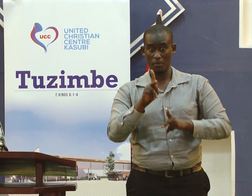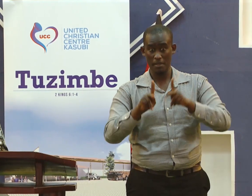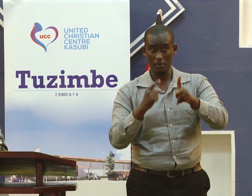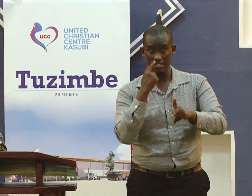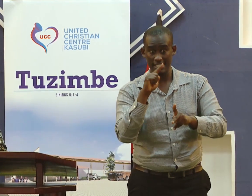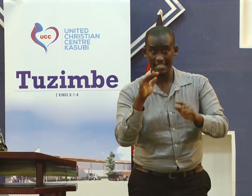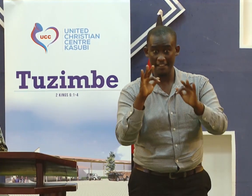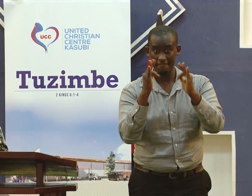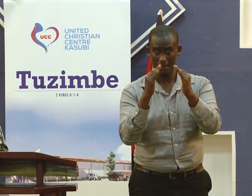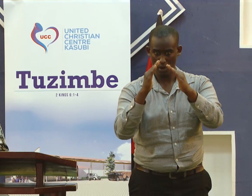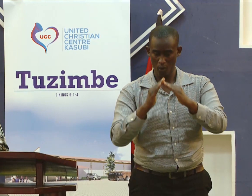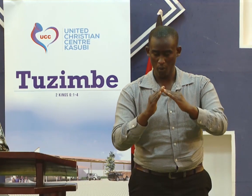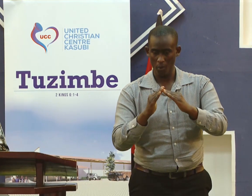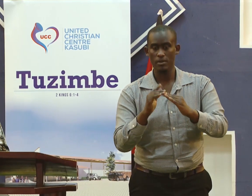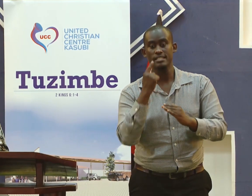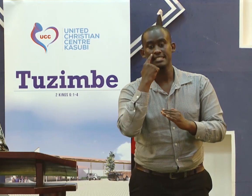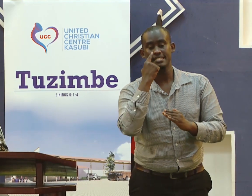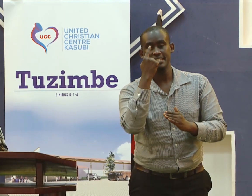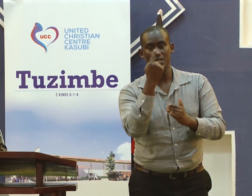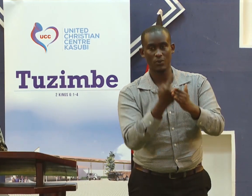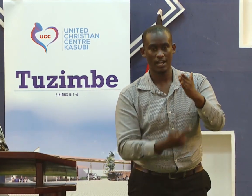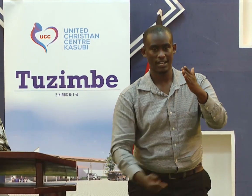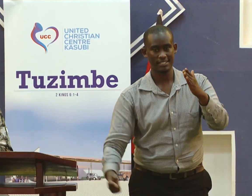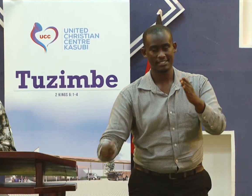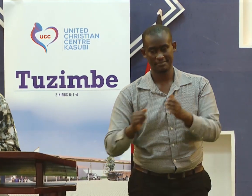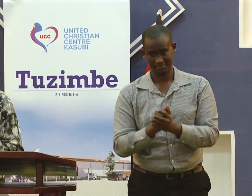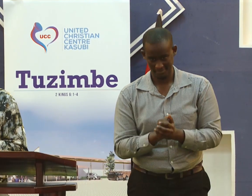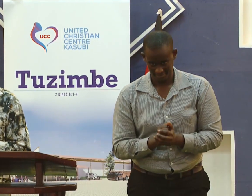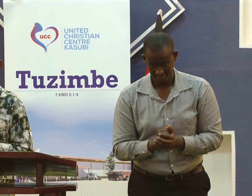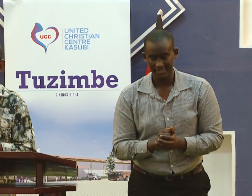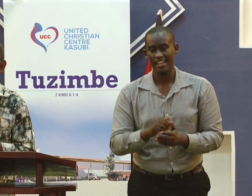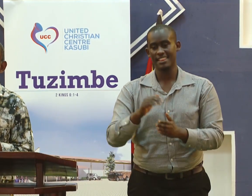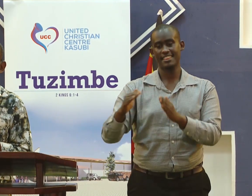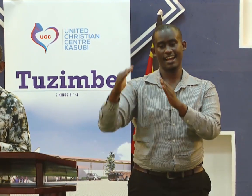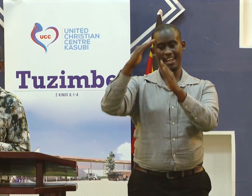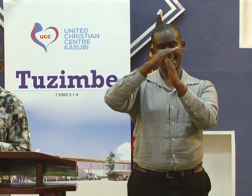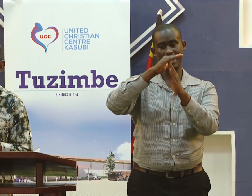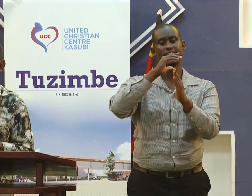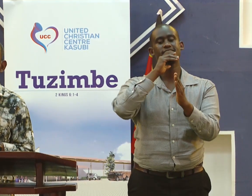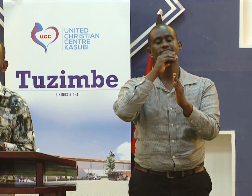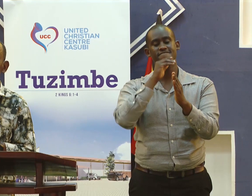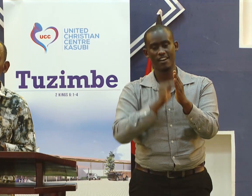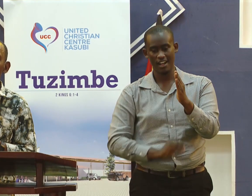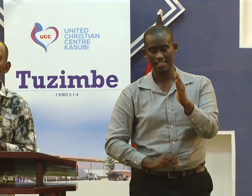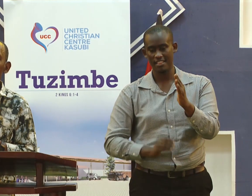And when the people see the people of the family, they see the head of the family through them.